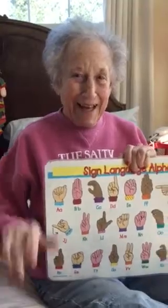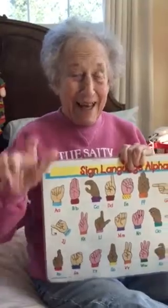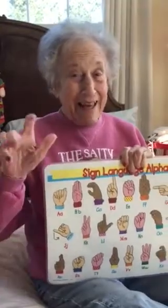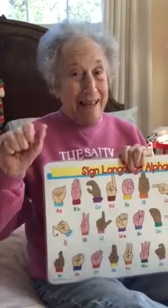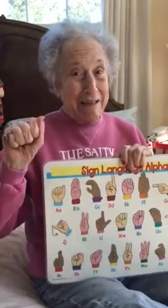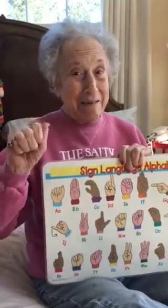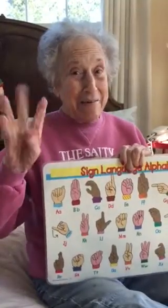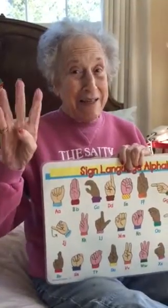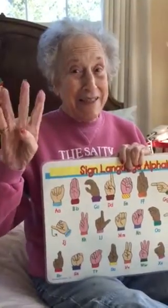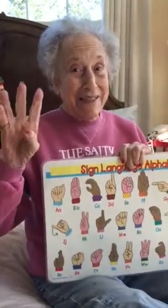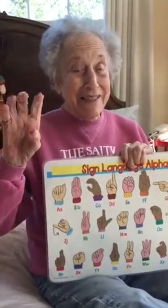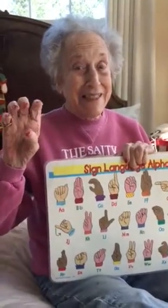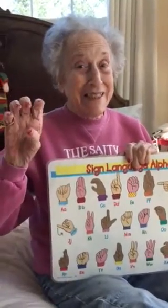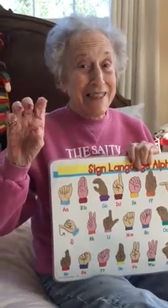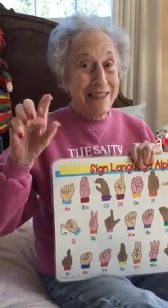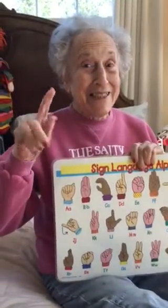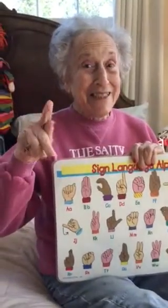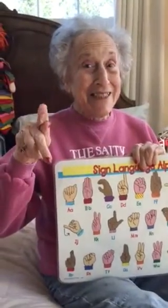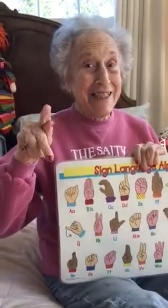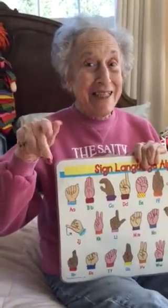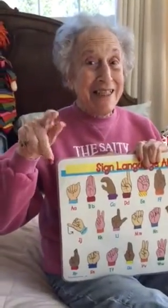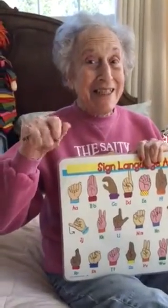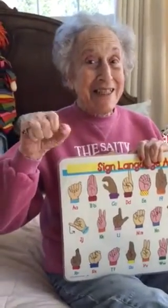A, B, C, D, E,